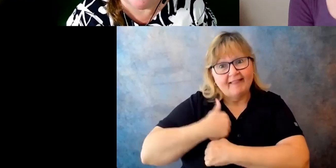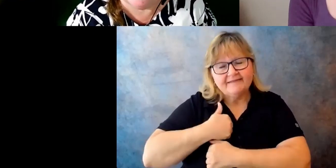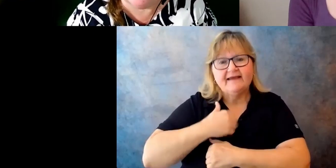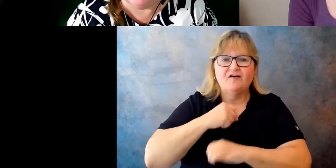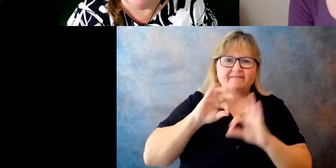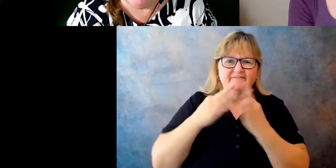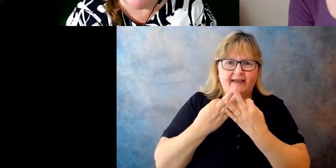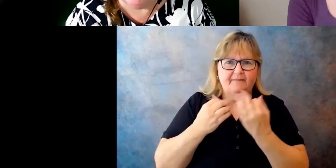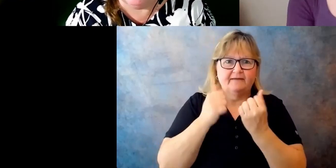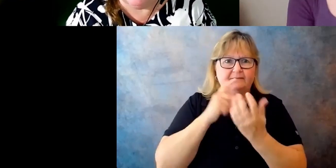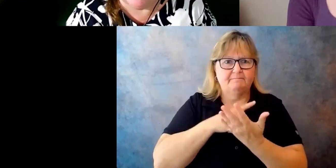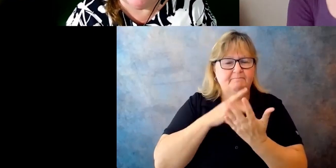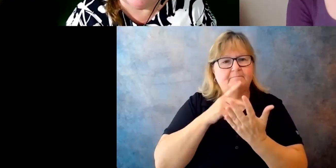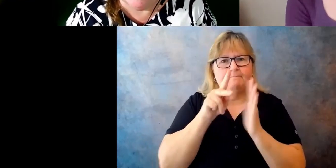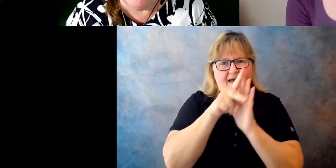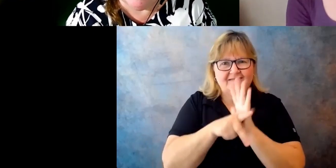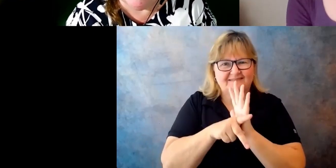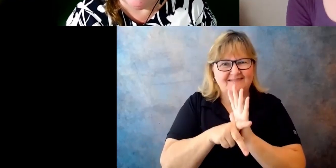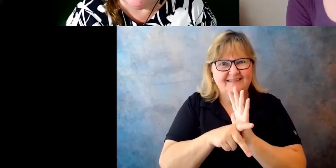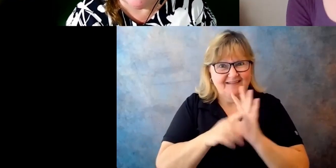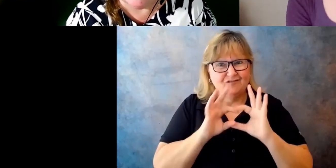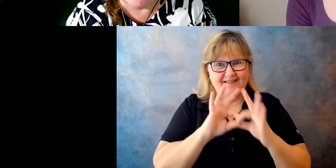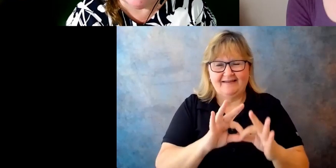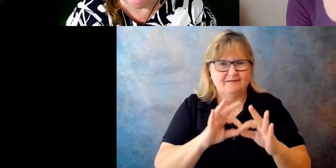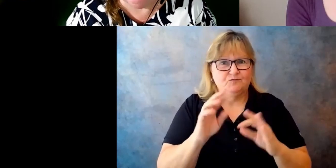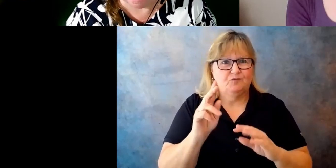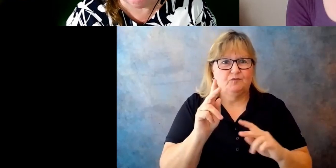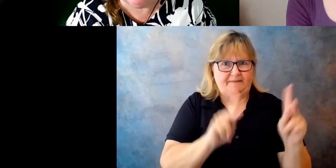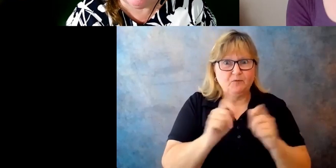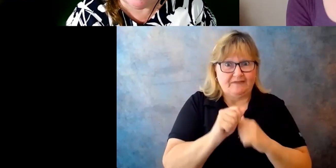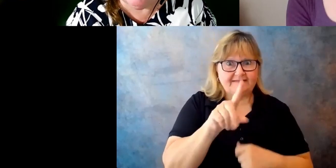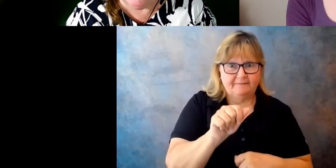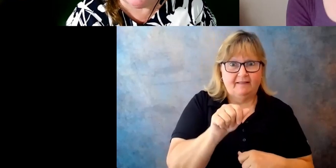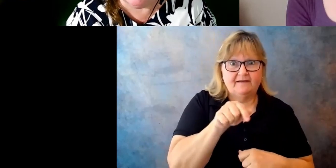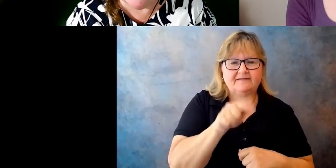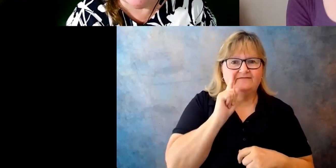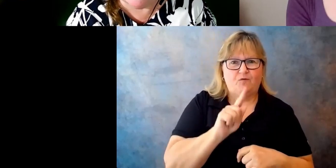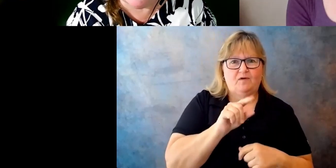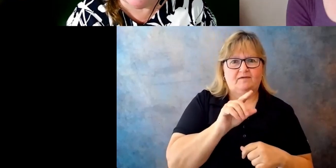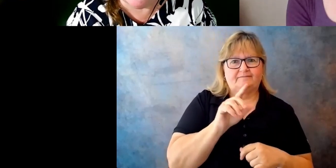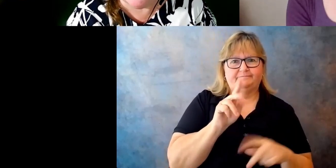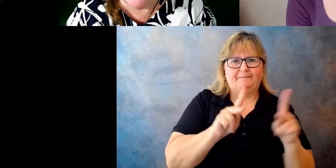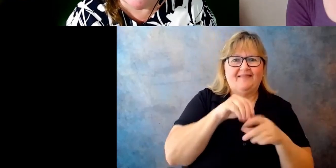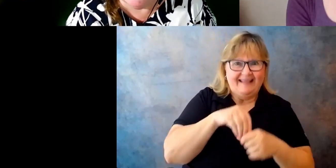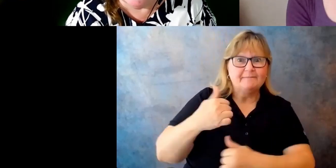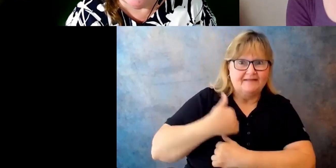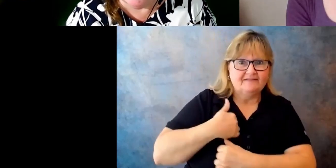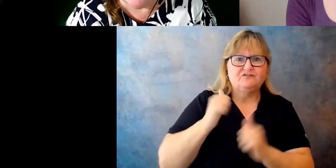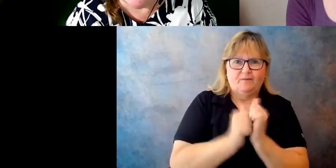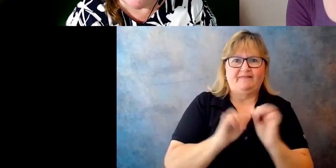for the exceptional family member program. And what was really interesting was,